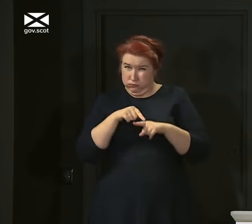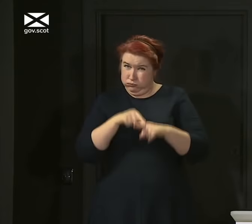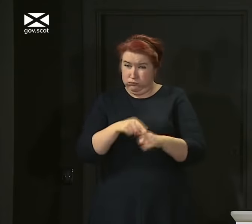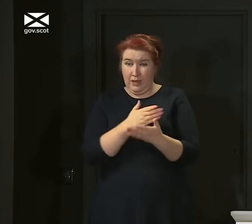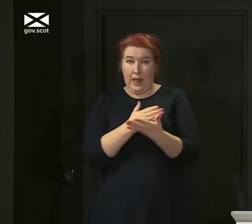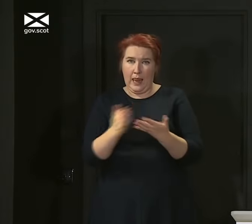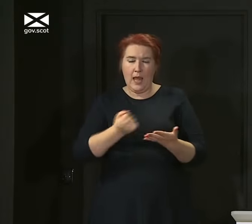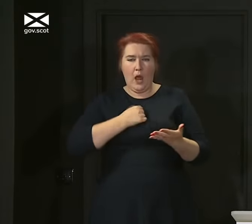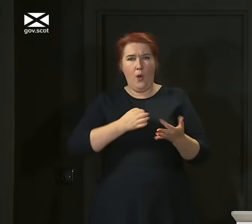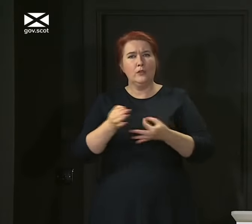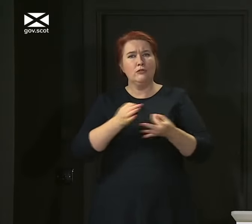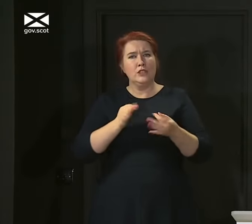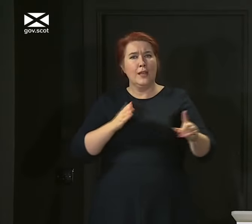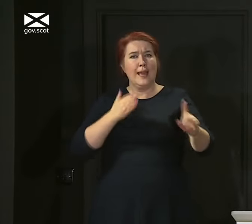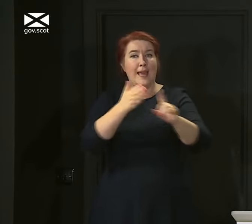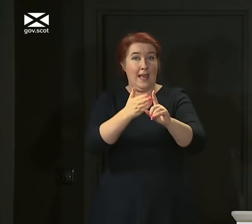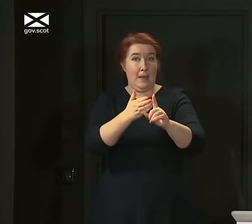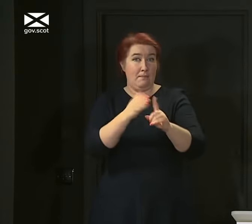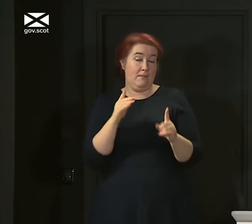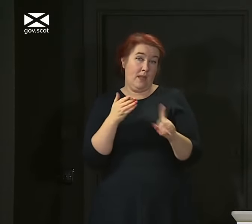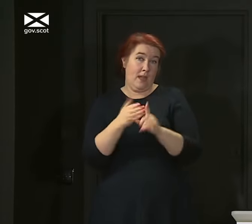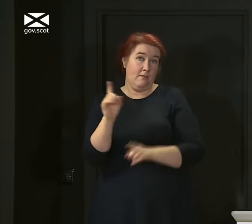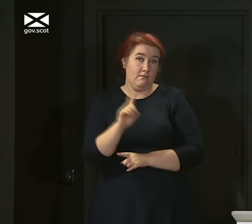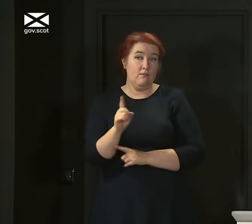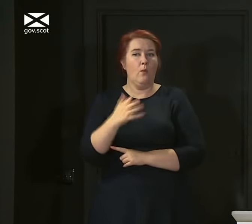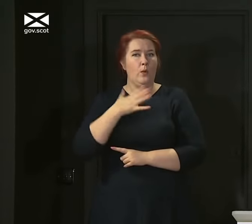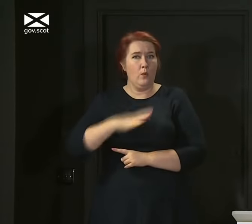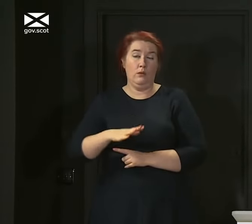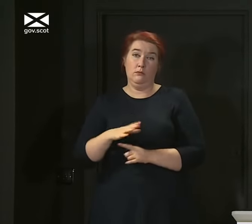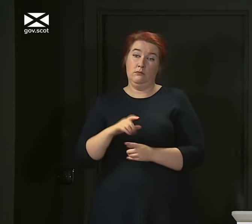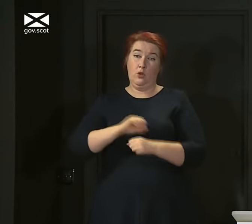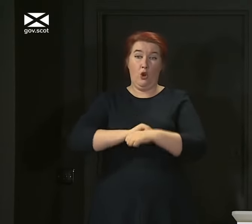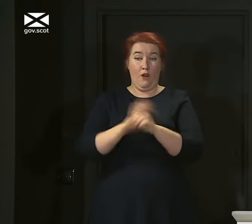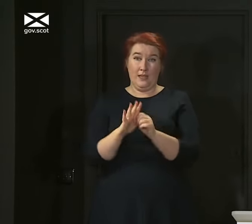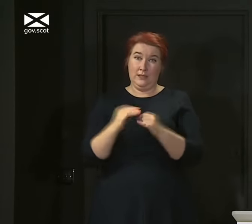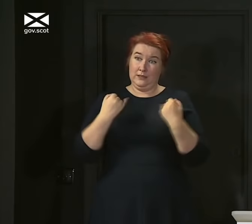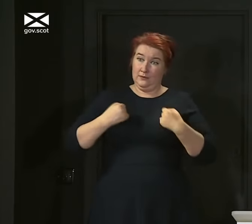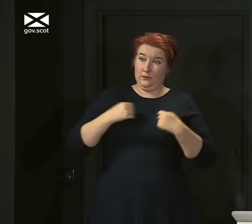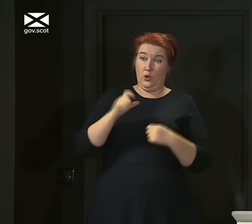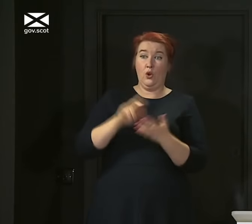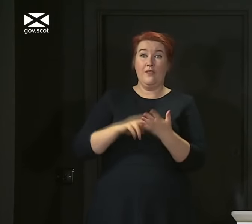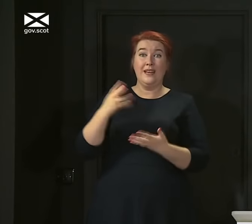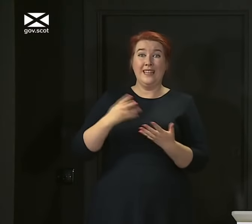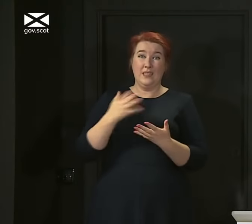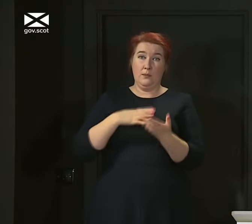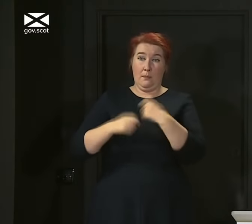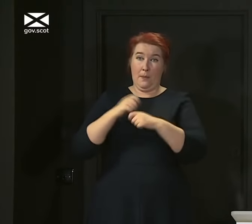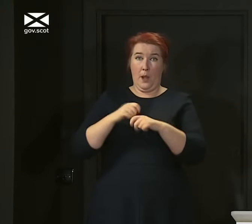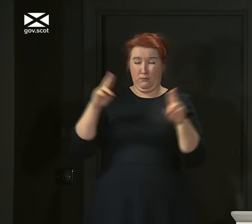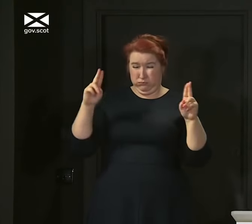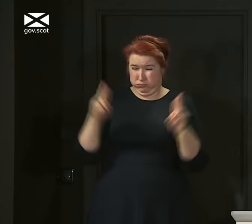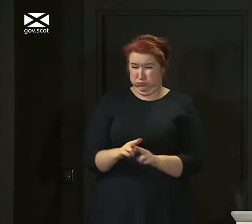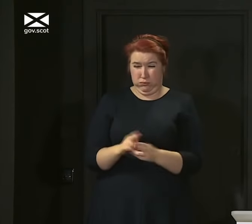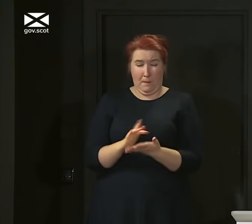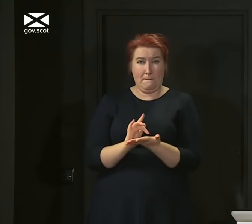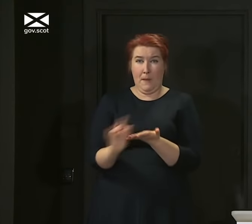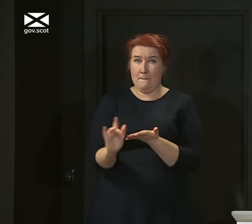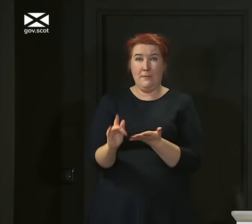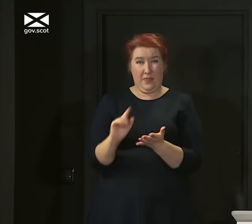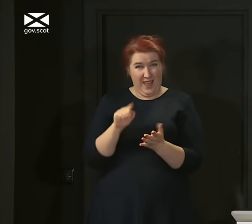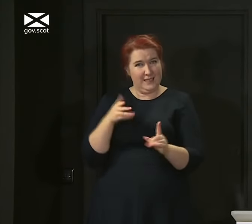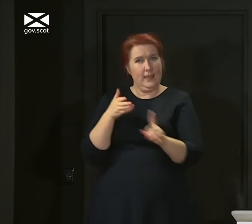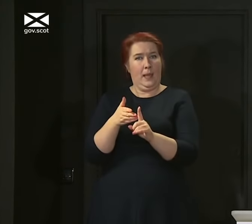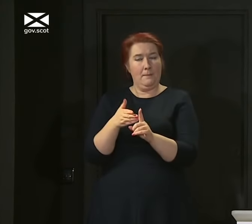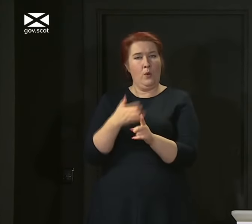clear strategic objective, which is to seek to eliminate COVID. In other words, to drive prevalence of this virus